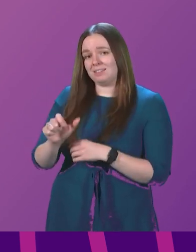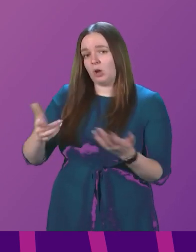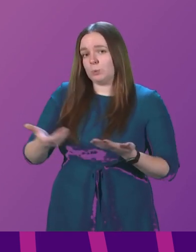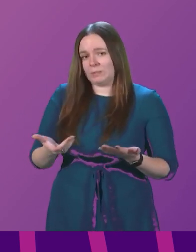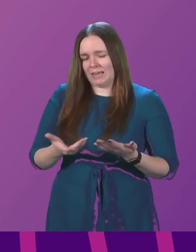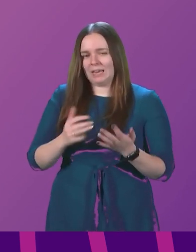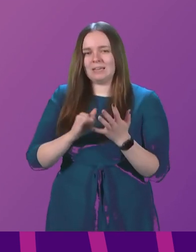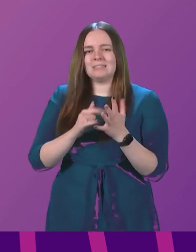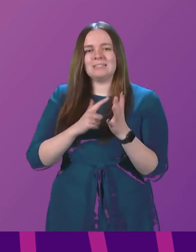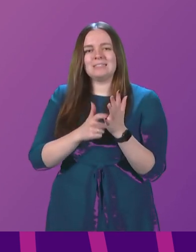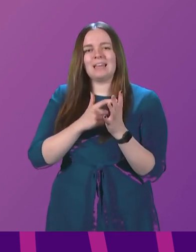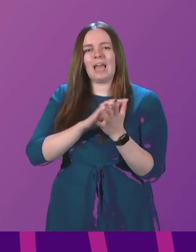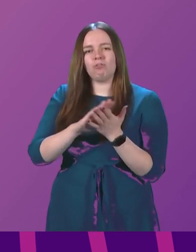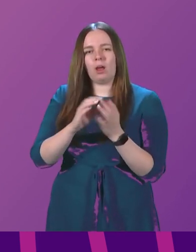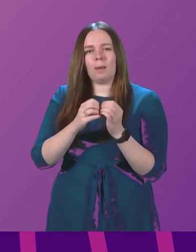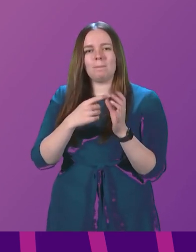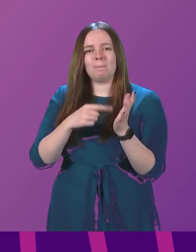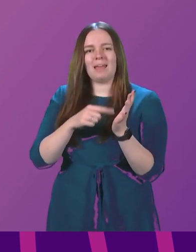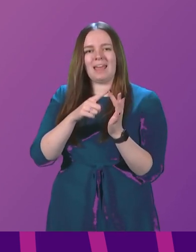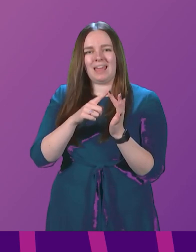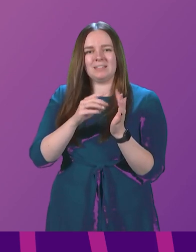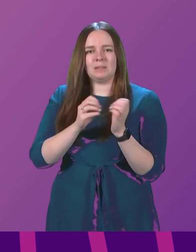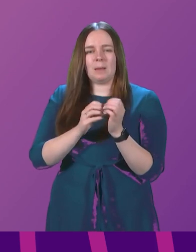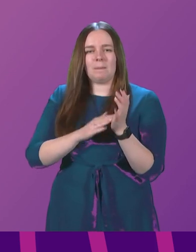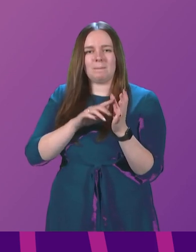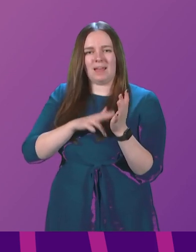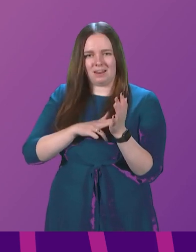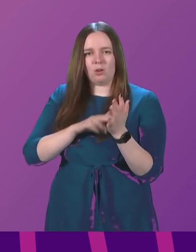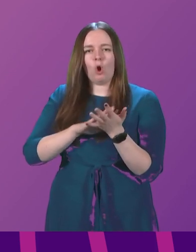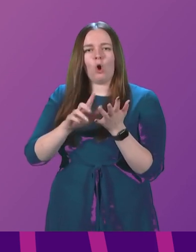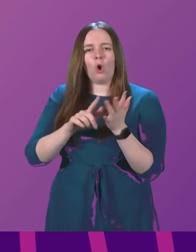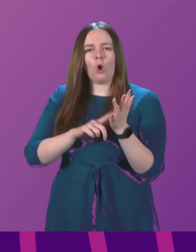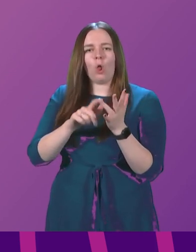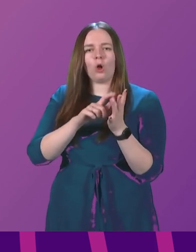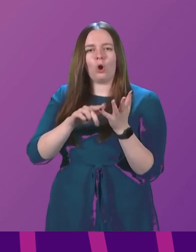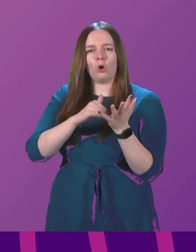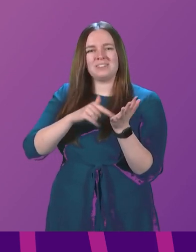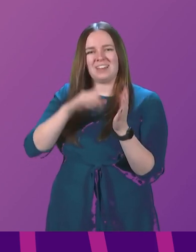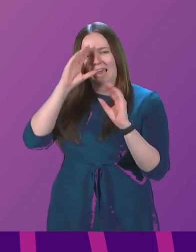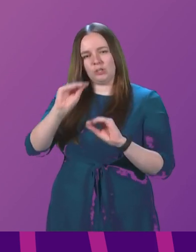today are Sarah Bateman and Andrew Martin, Holocaust Educational Trust Ambassadors.